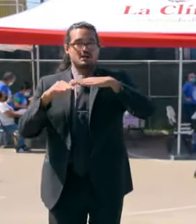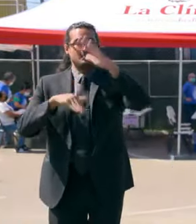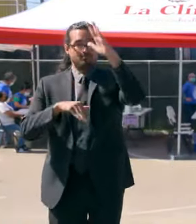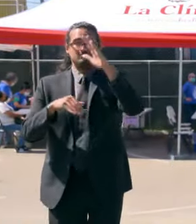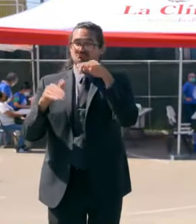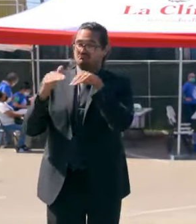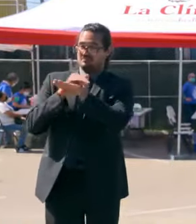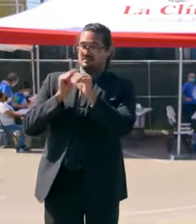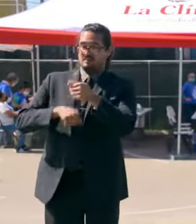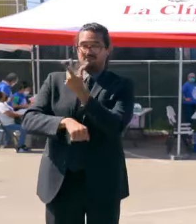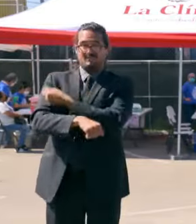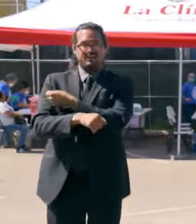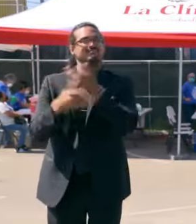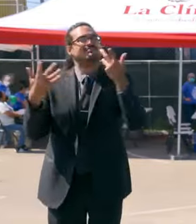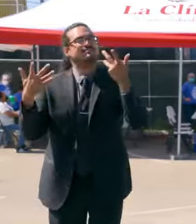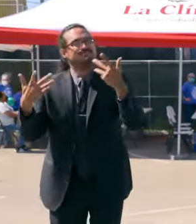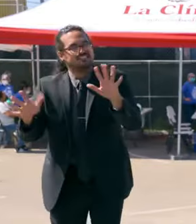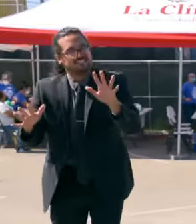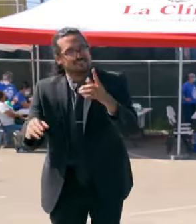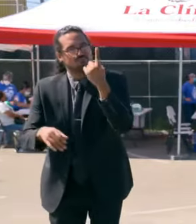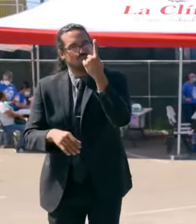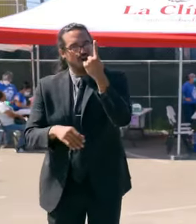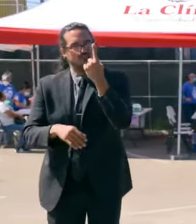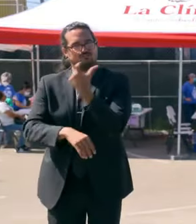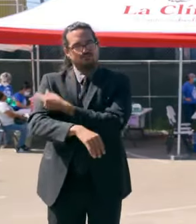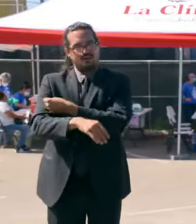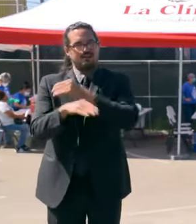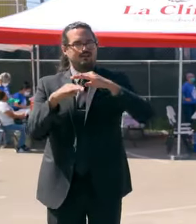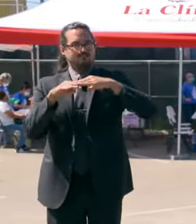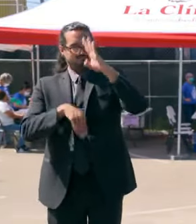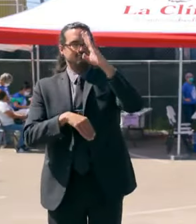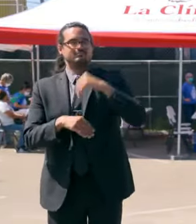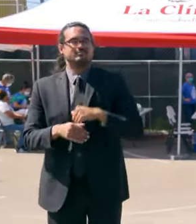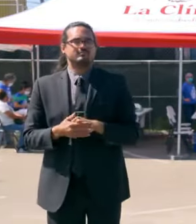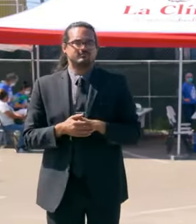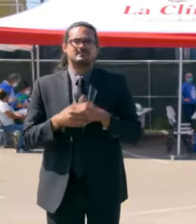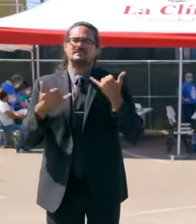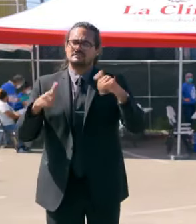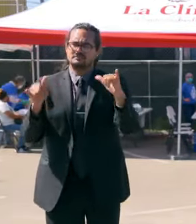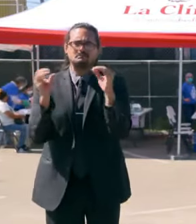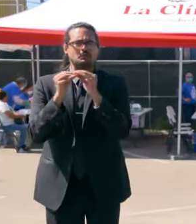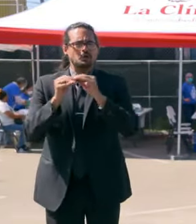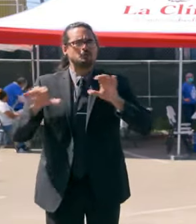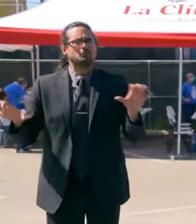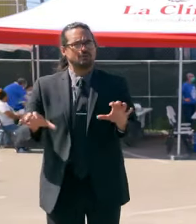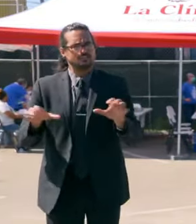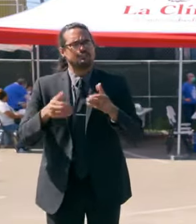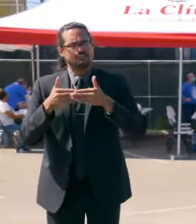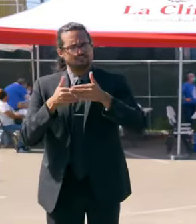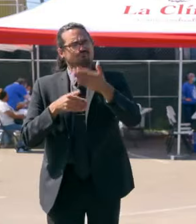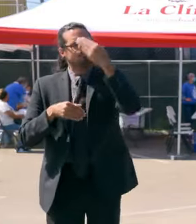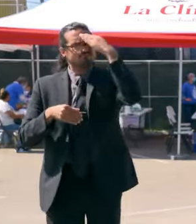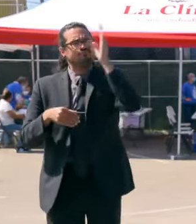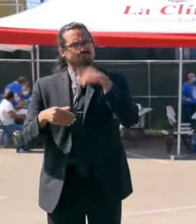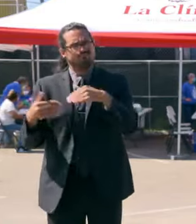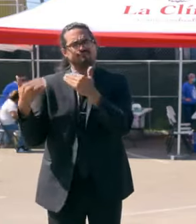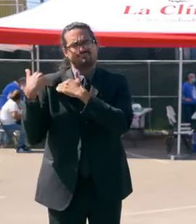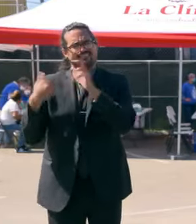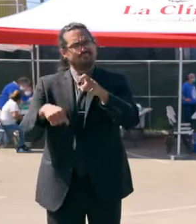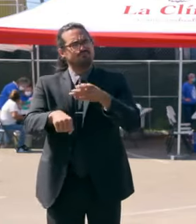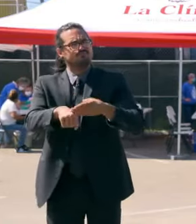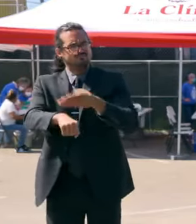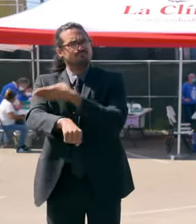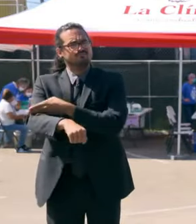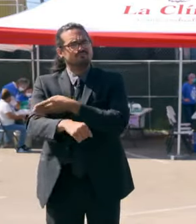one dose. We continue to be mindful of our responsibility to do more and do better, particularly for diverse communities. The supervisor